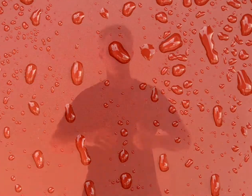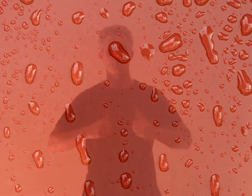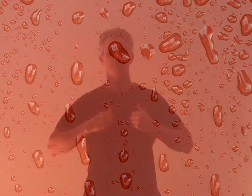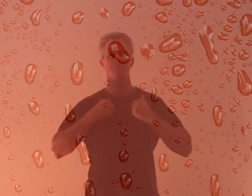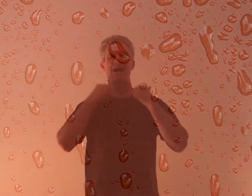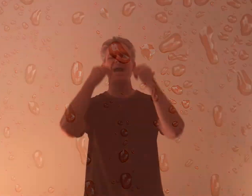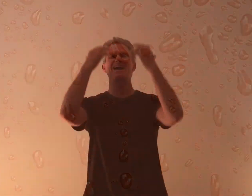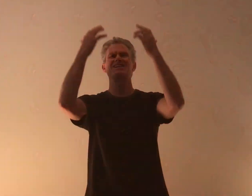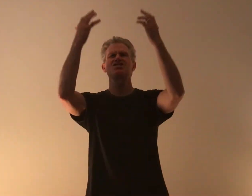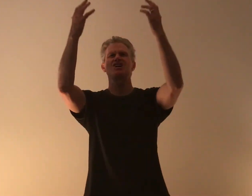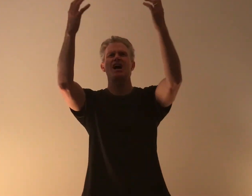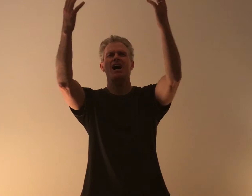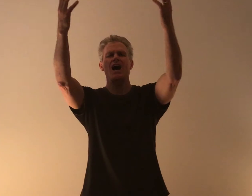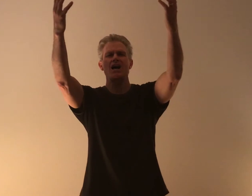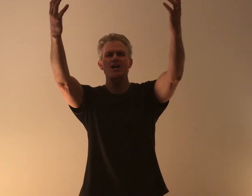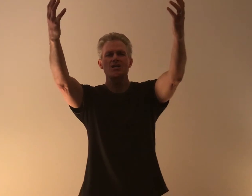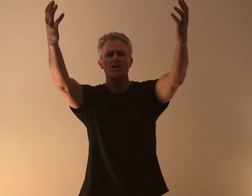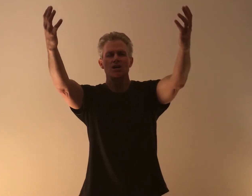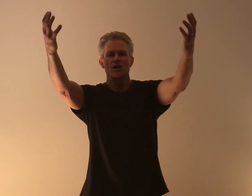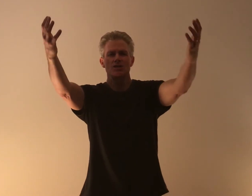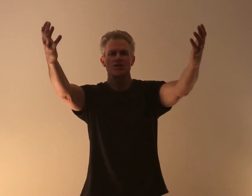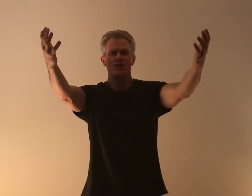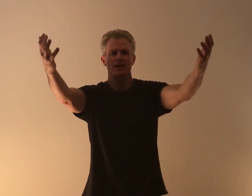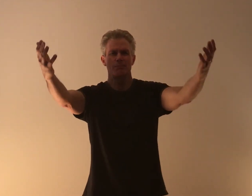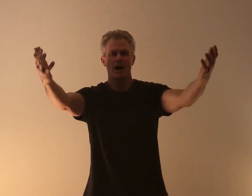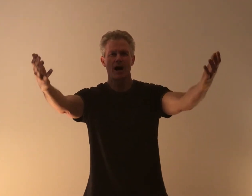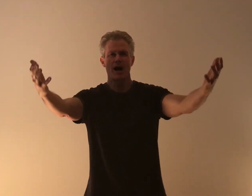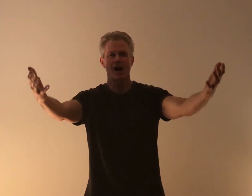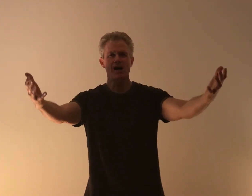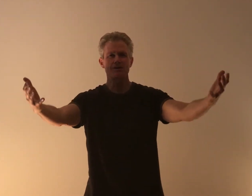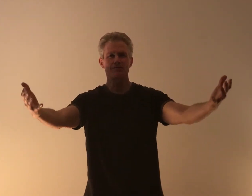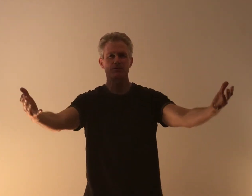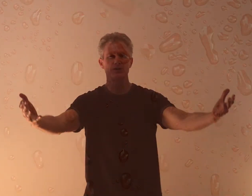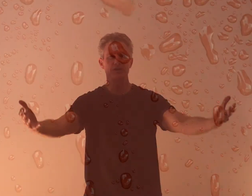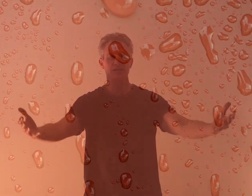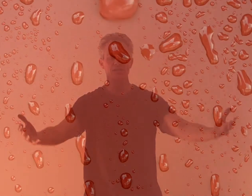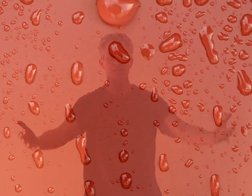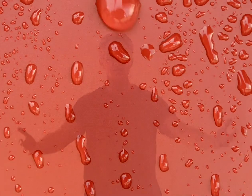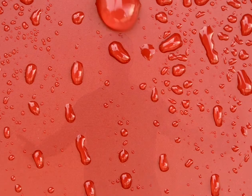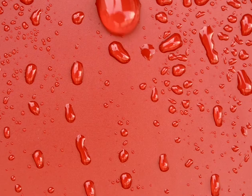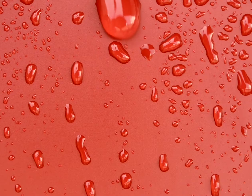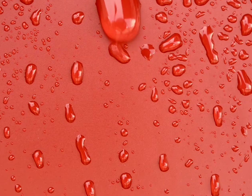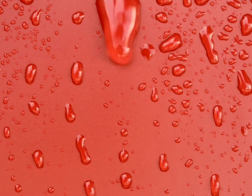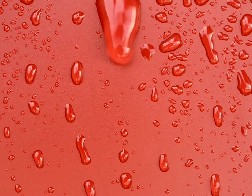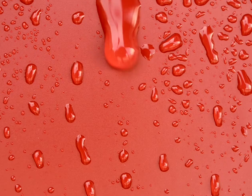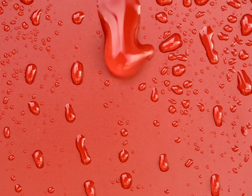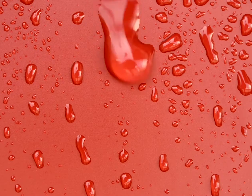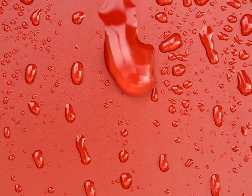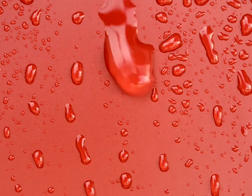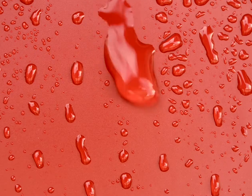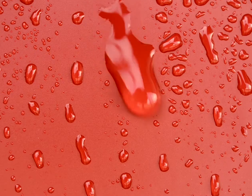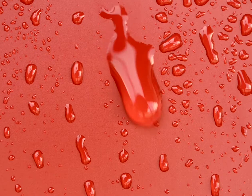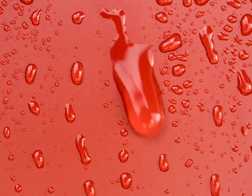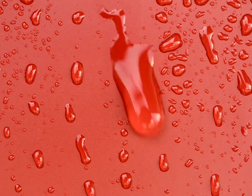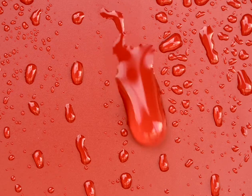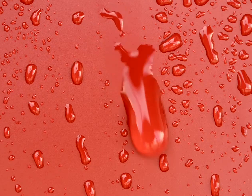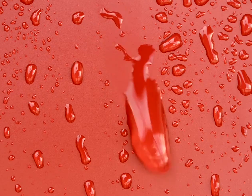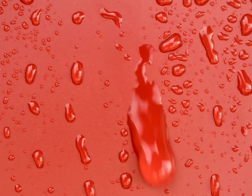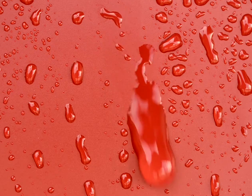Passion Set my heart free Heaven and back Is a hell